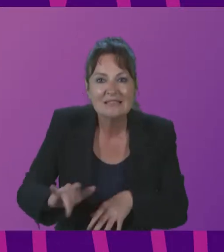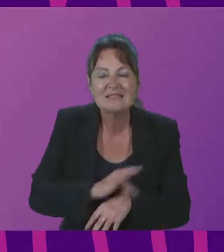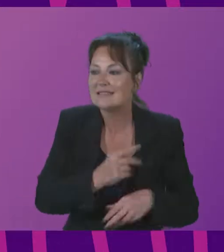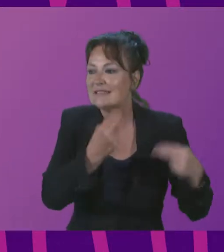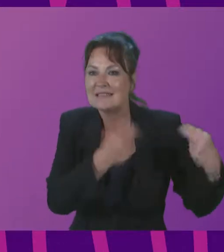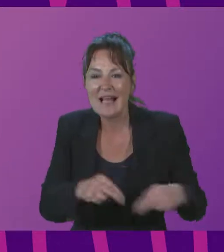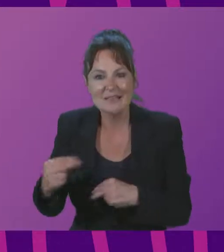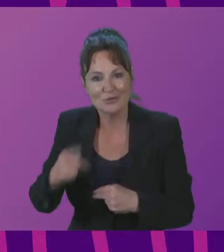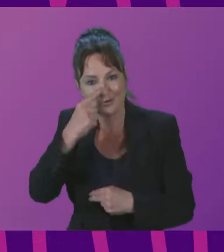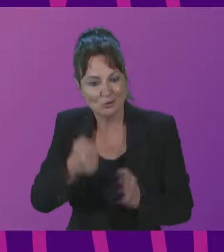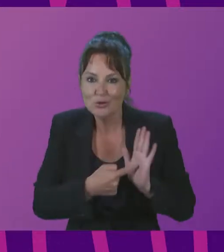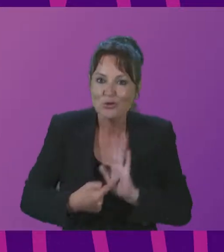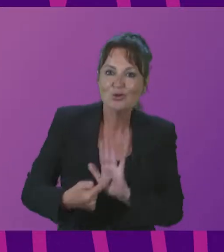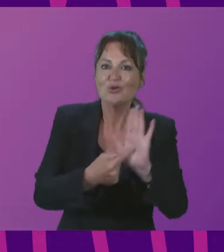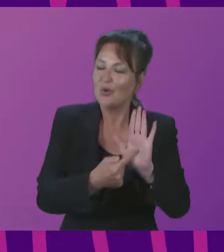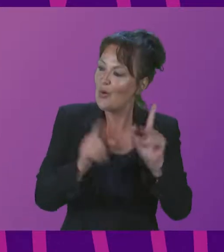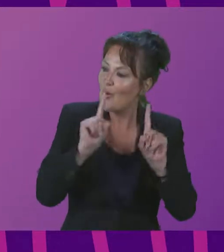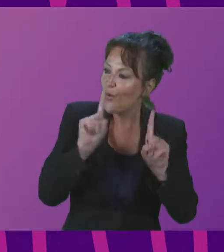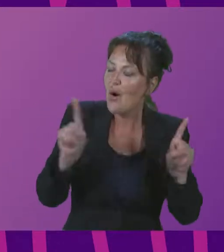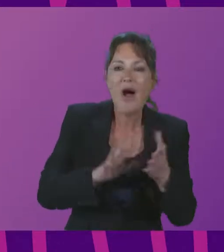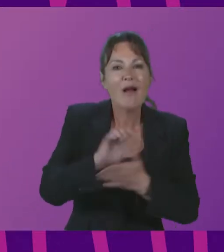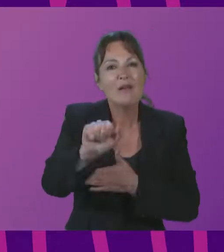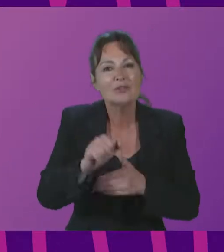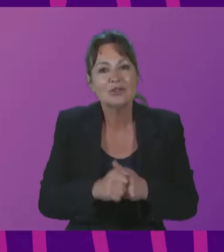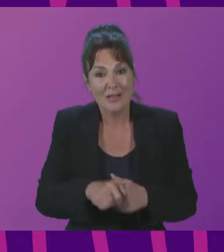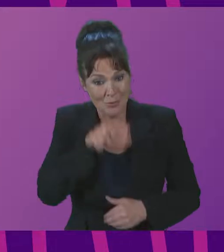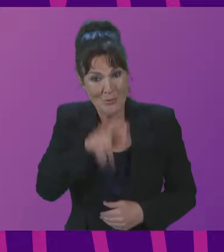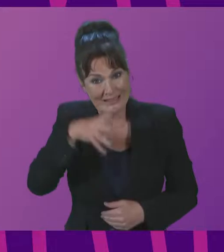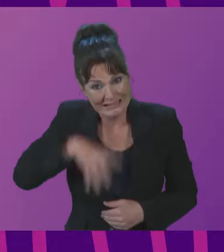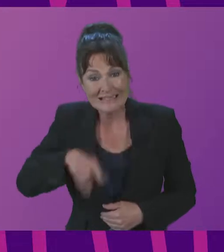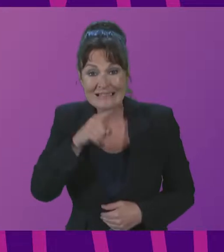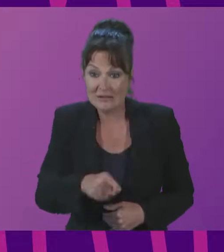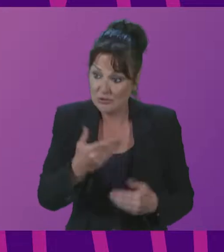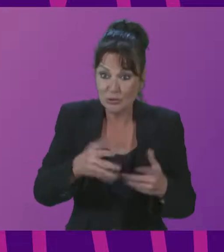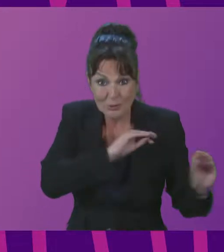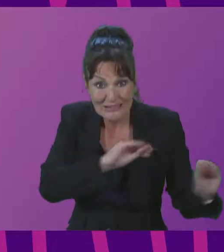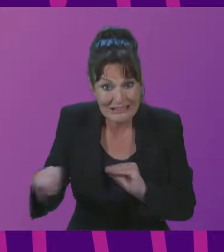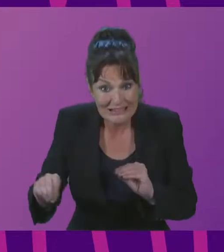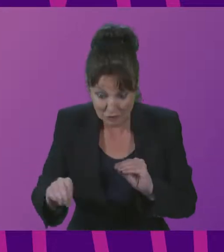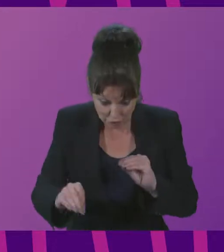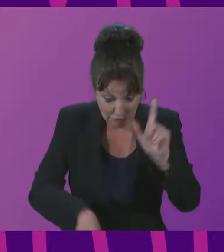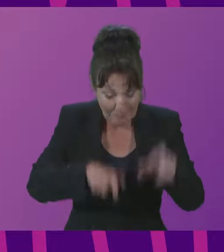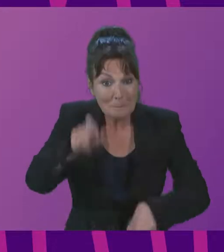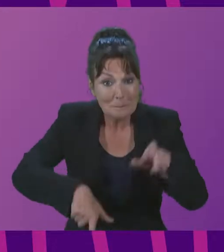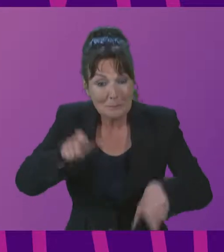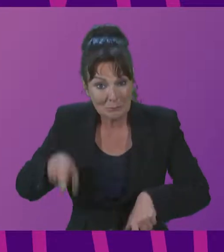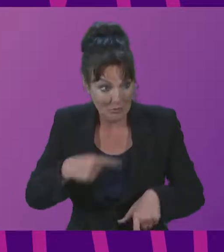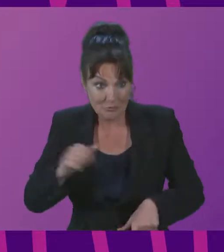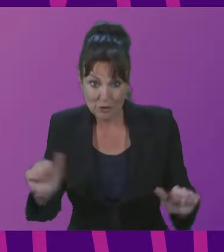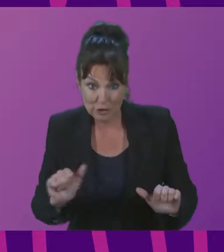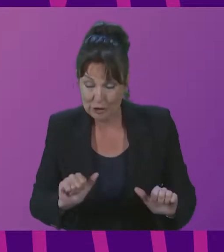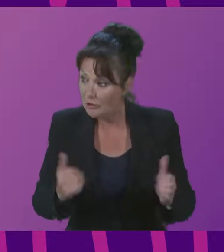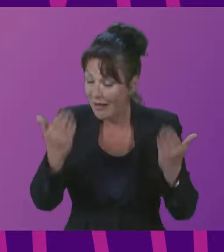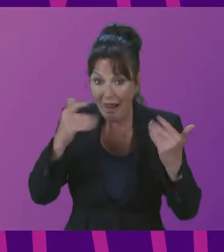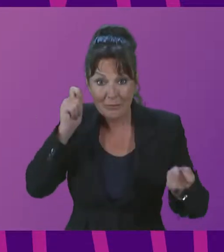for governments to connect this with the climate and biodiversity crisis. Humanity is not separate from nature. We cannot